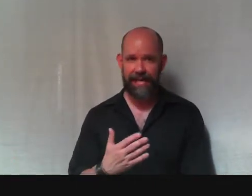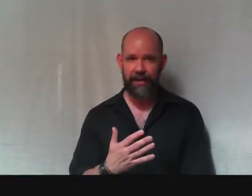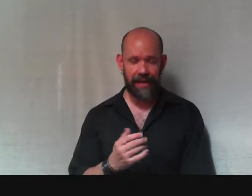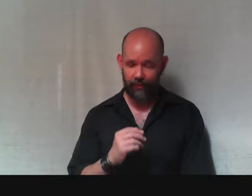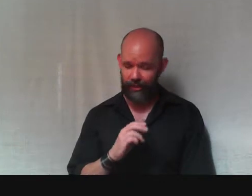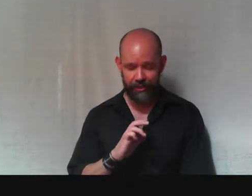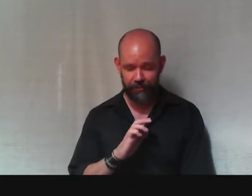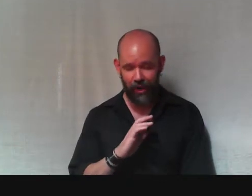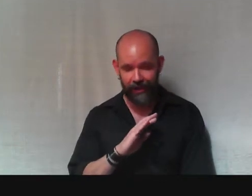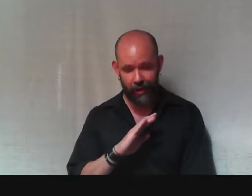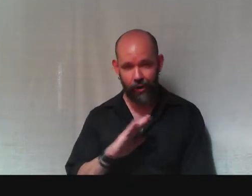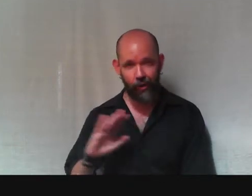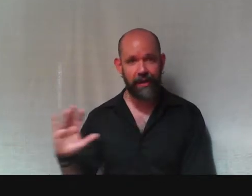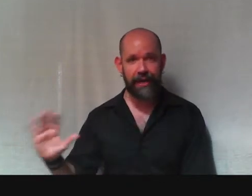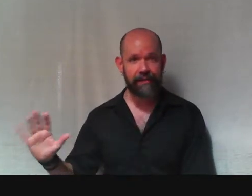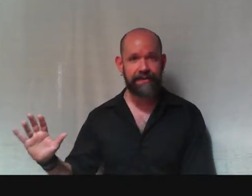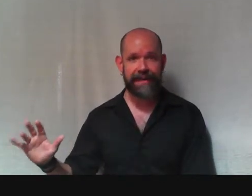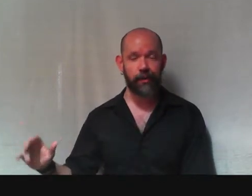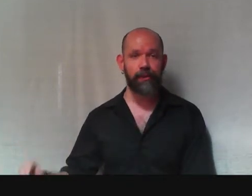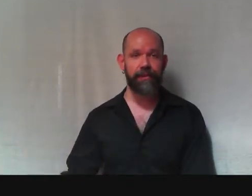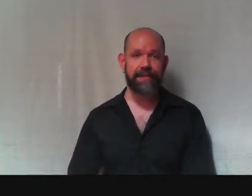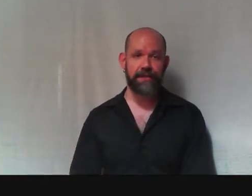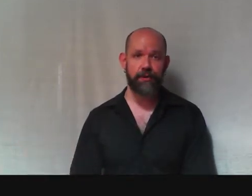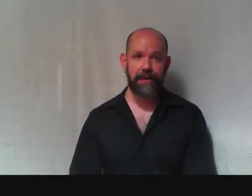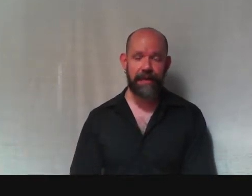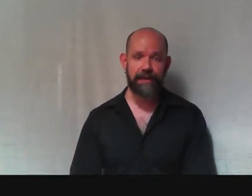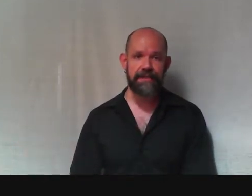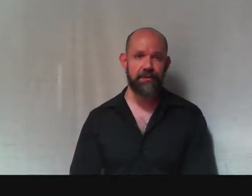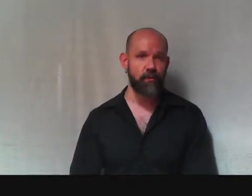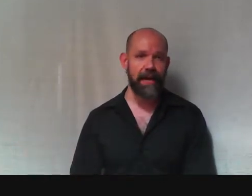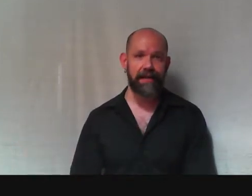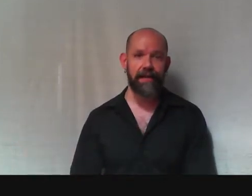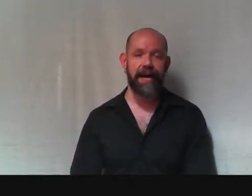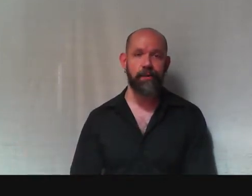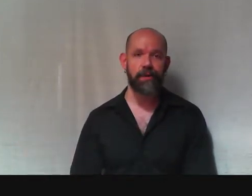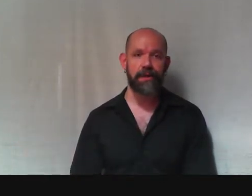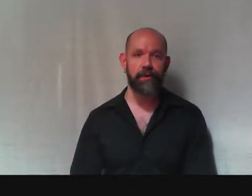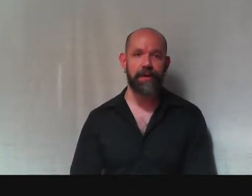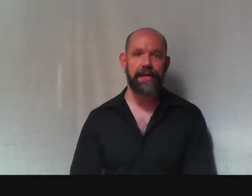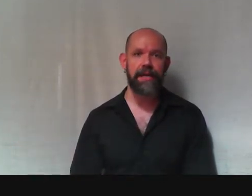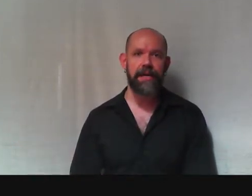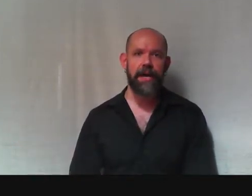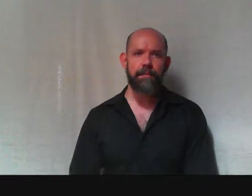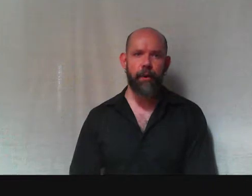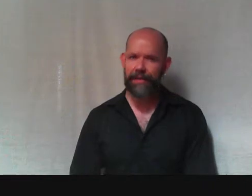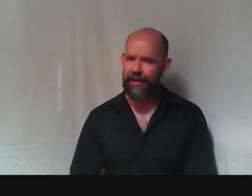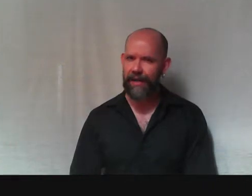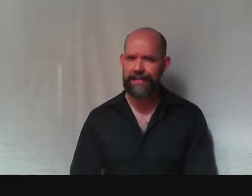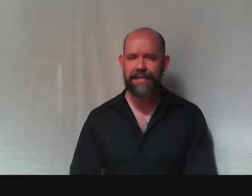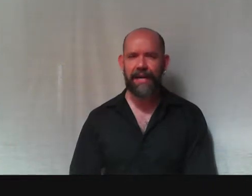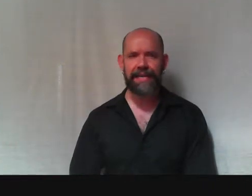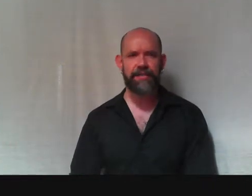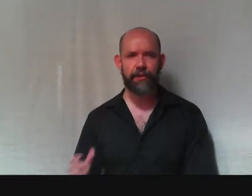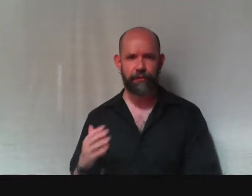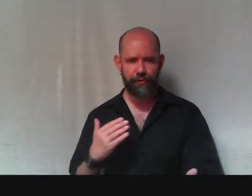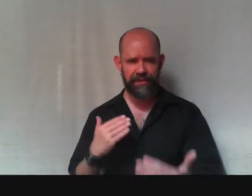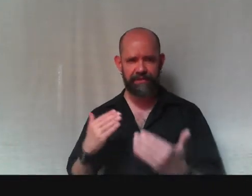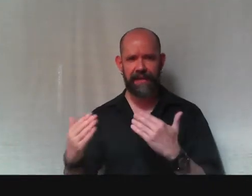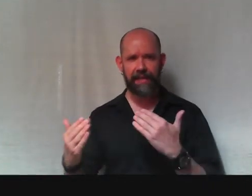internet, which has brought a whole lot of terrible things into our lives as well, I will agree. But what the internet has done is, through this veil